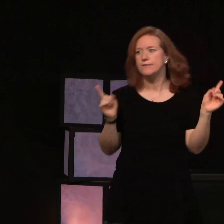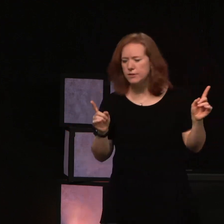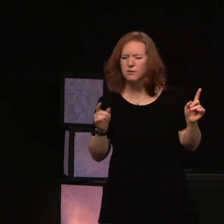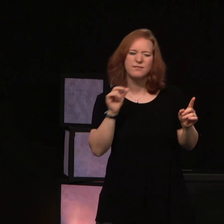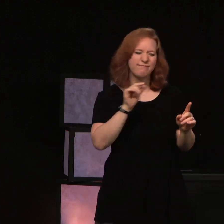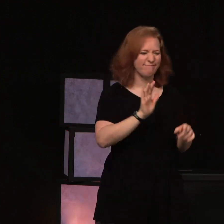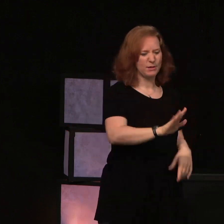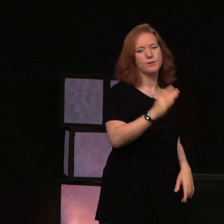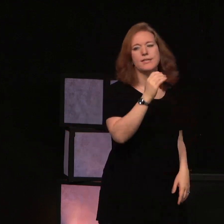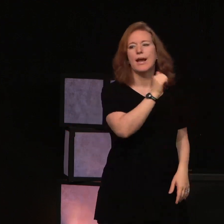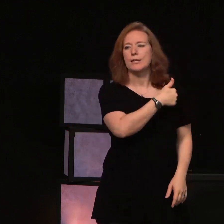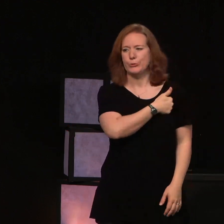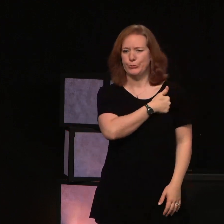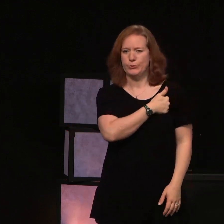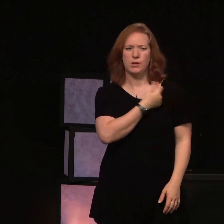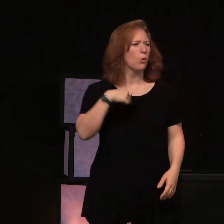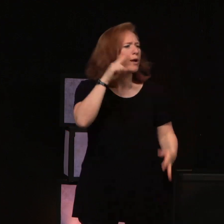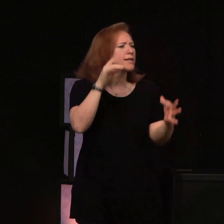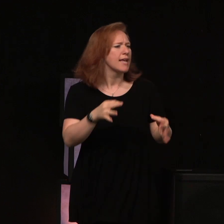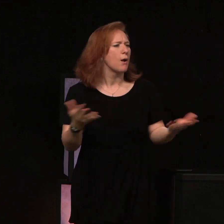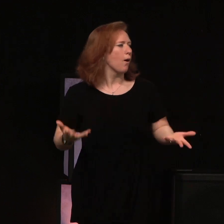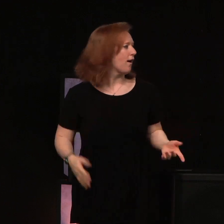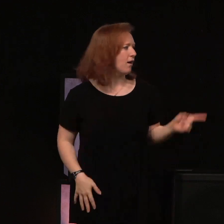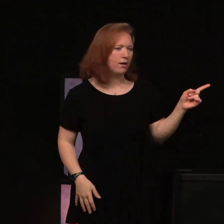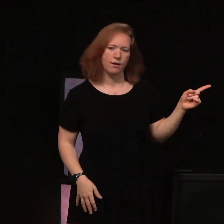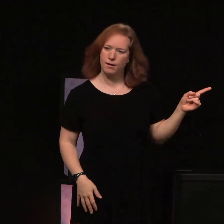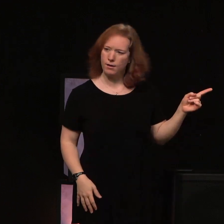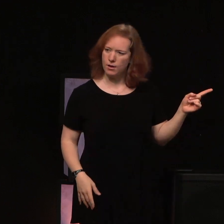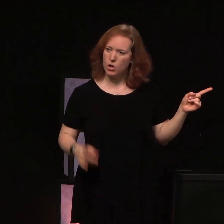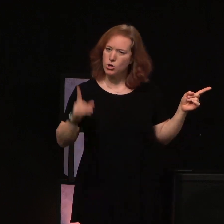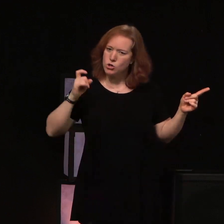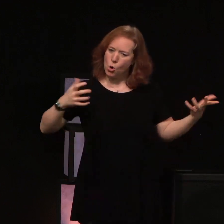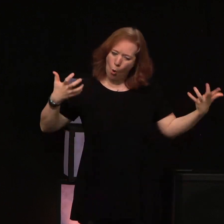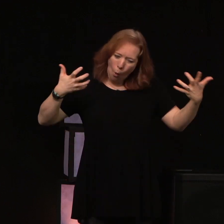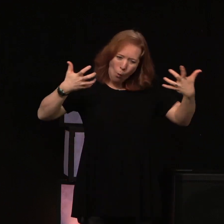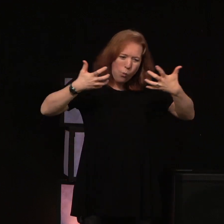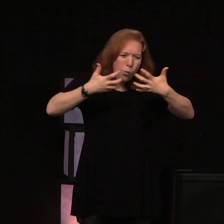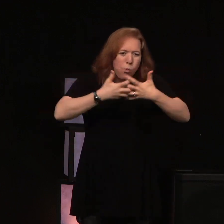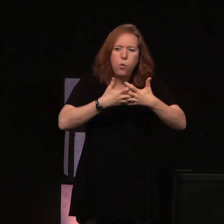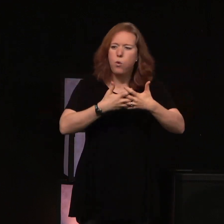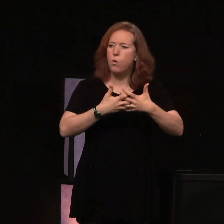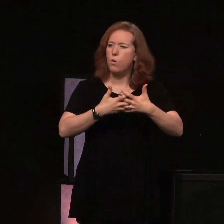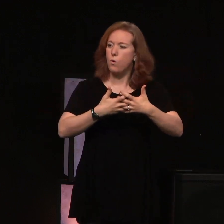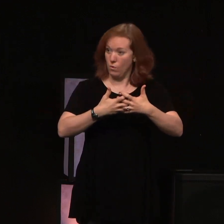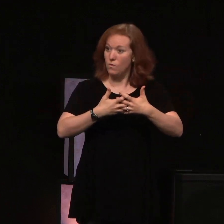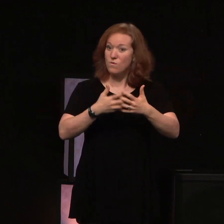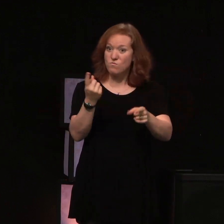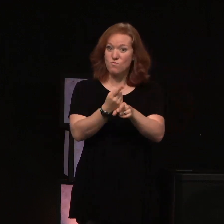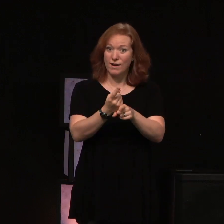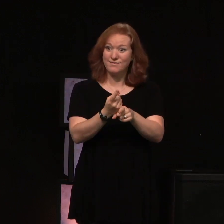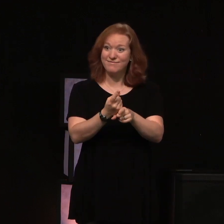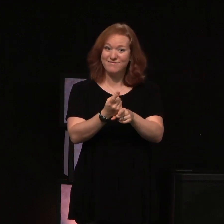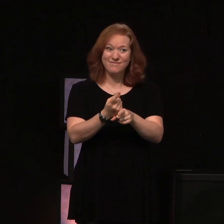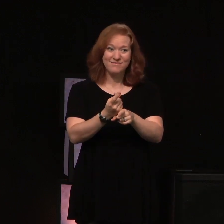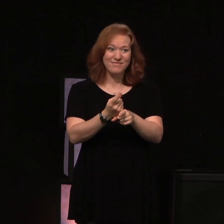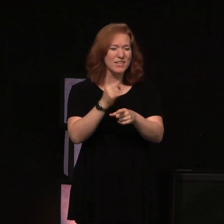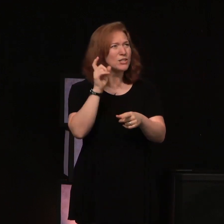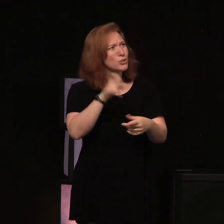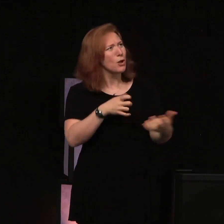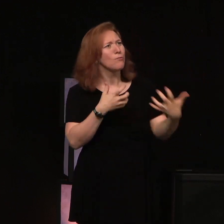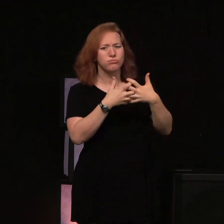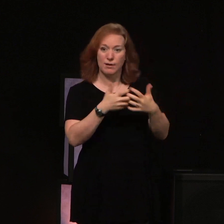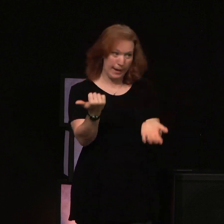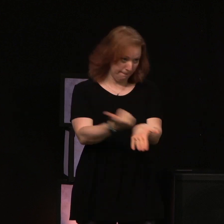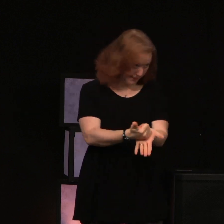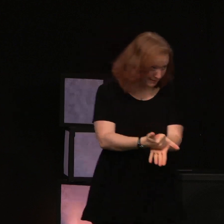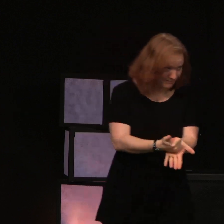And what did we decide? Our life should be in him. Right? Amen.